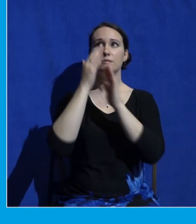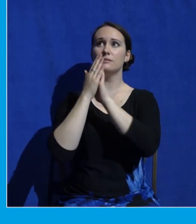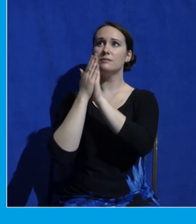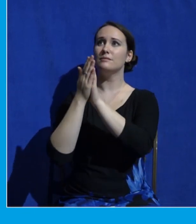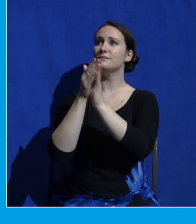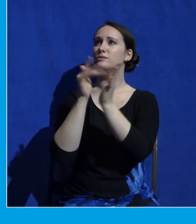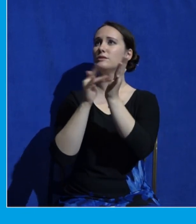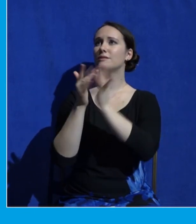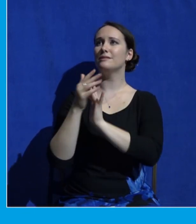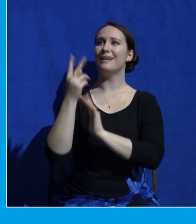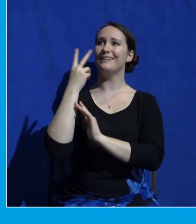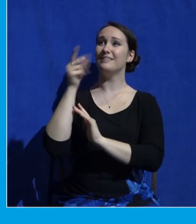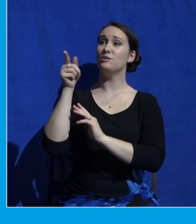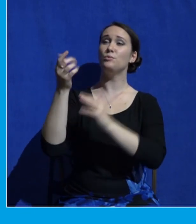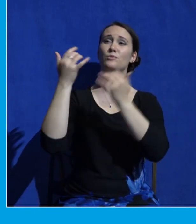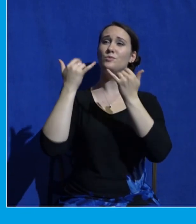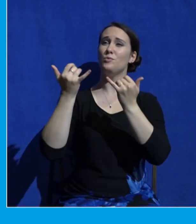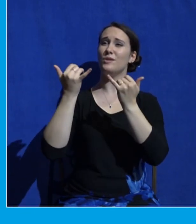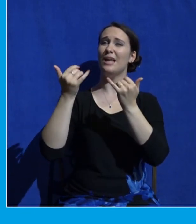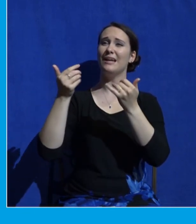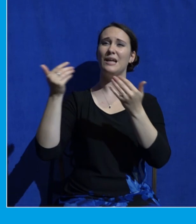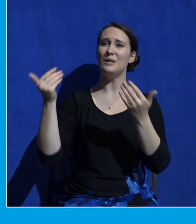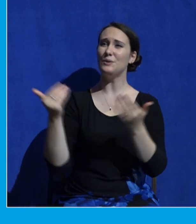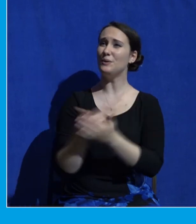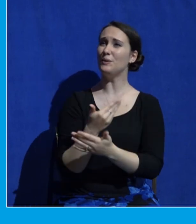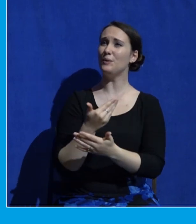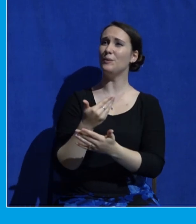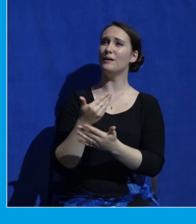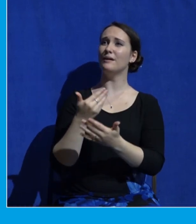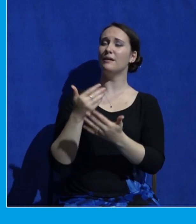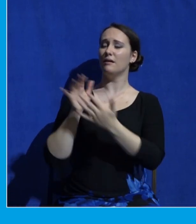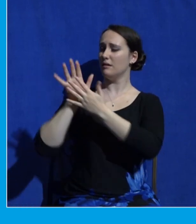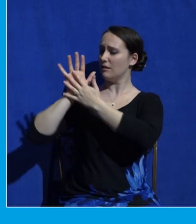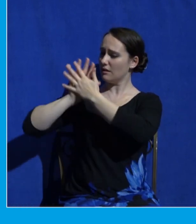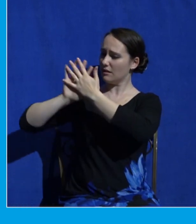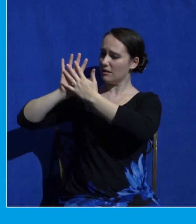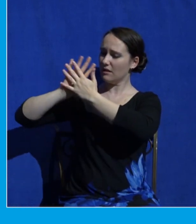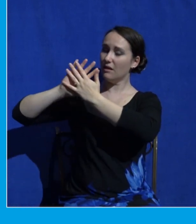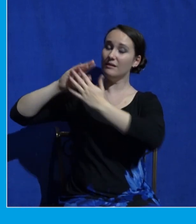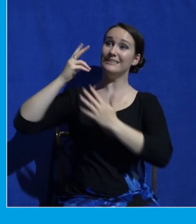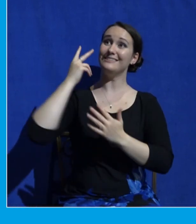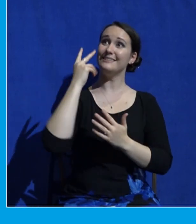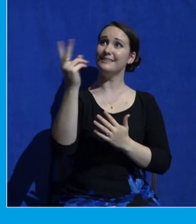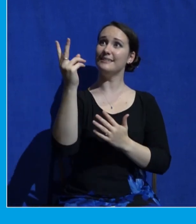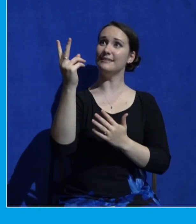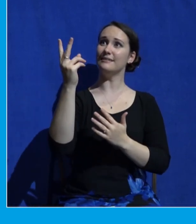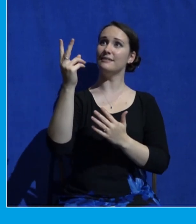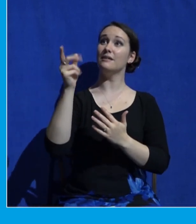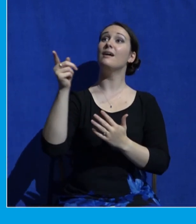I see you as the glory of God the son of God who came to die on a cross for my sin